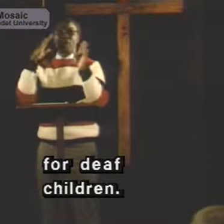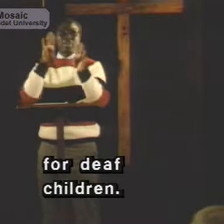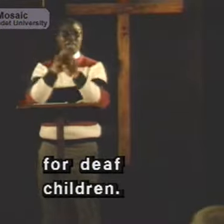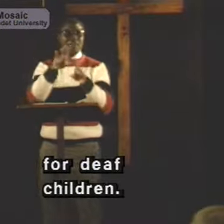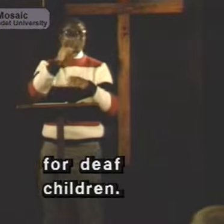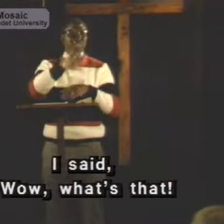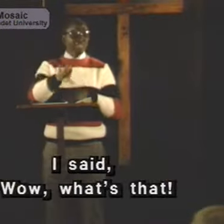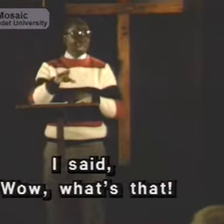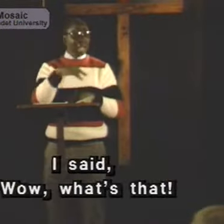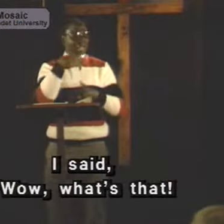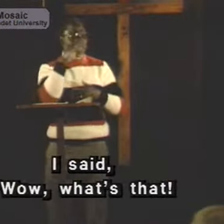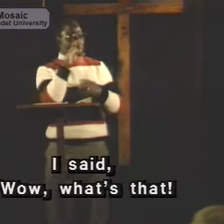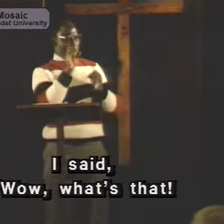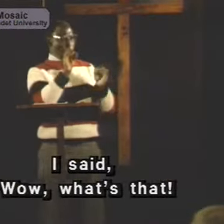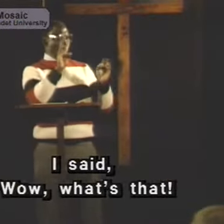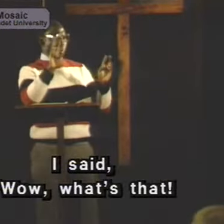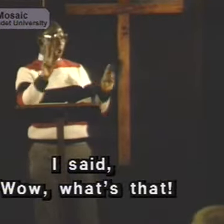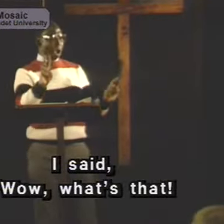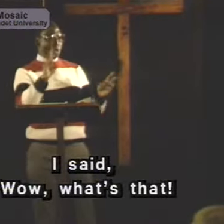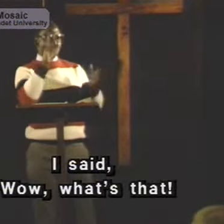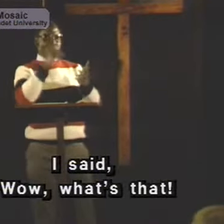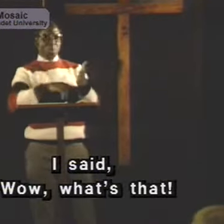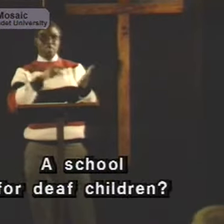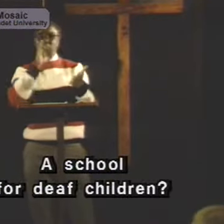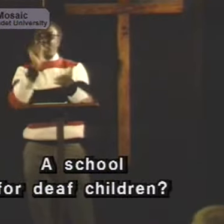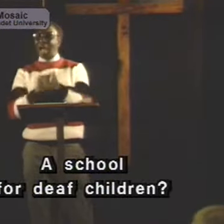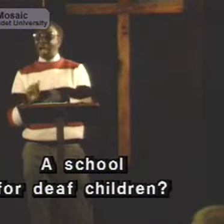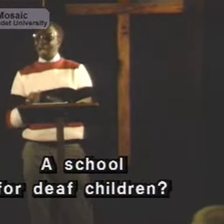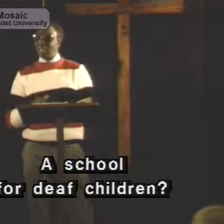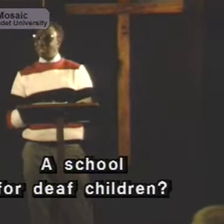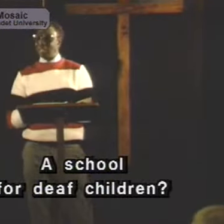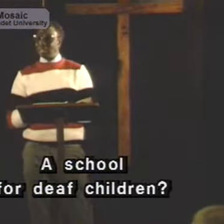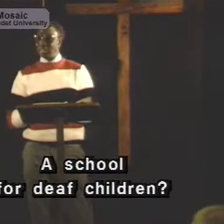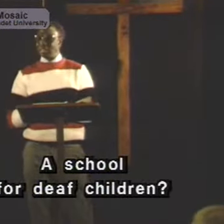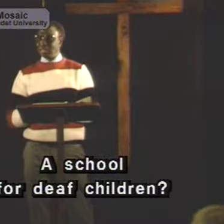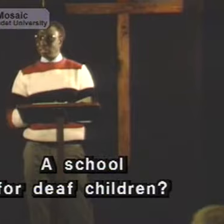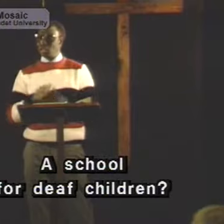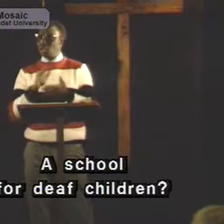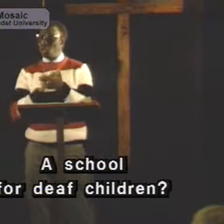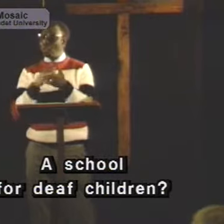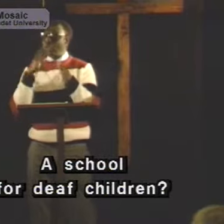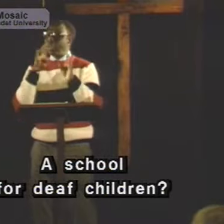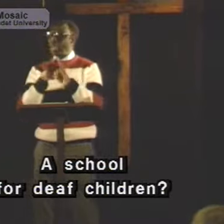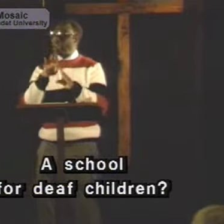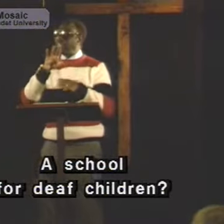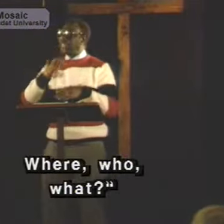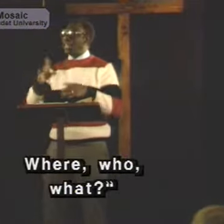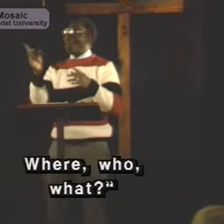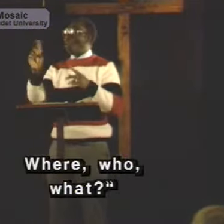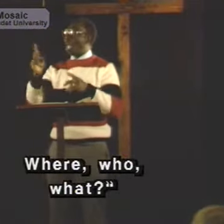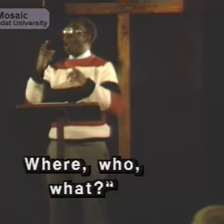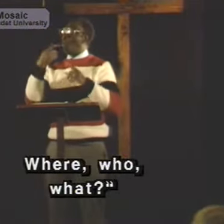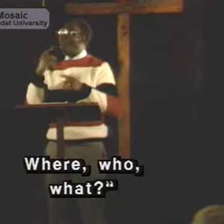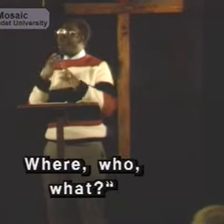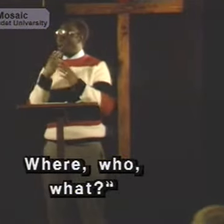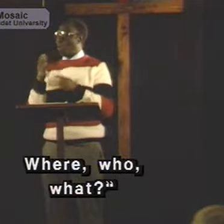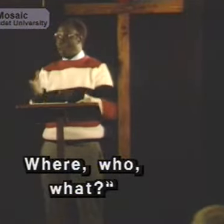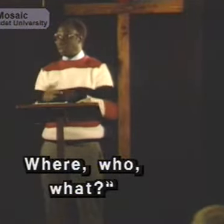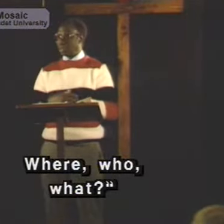I said, wow, what's that, a school for deaf children? Where? Who? What?